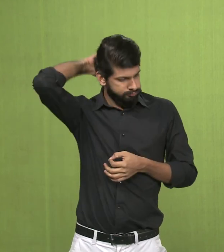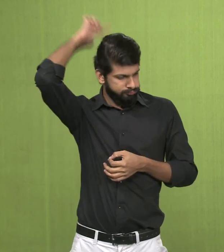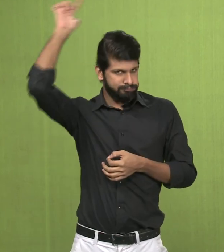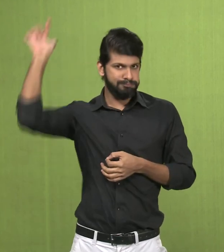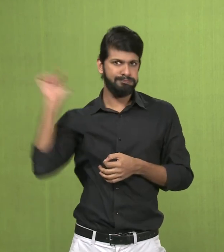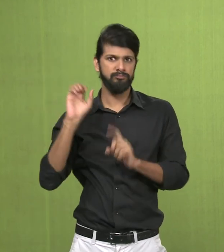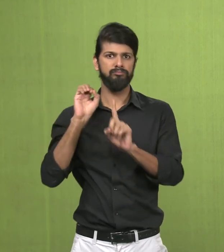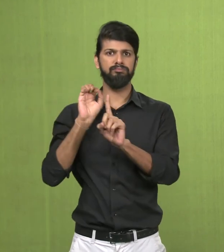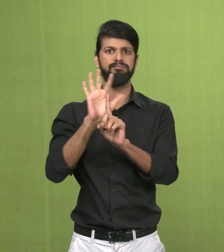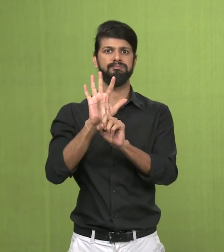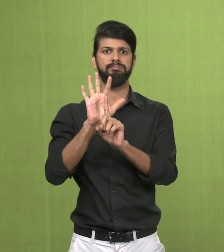symbol of an awakened person.